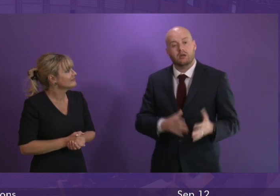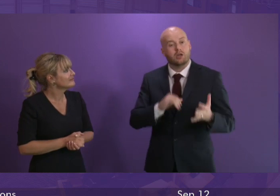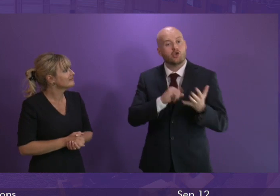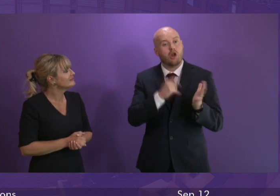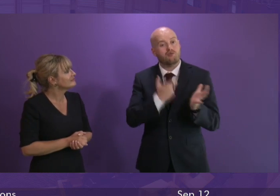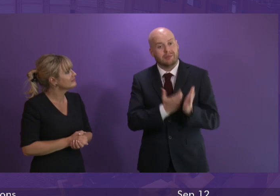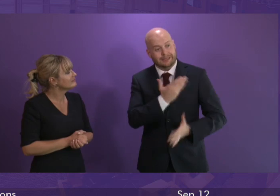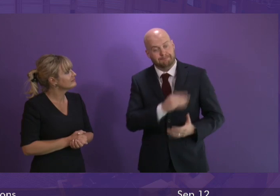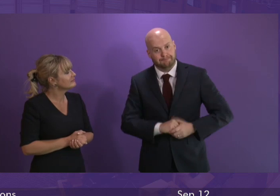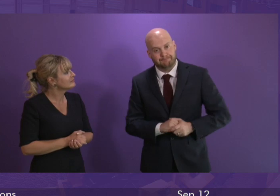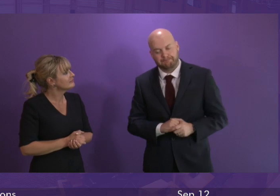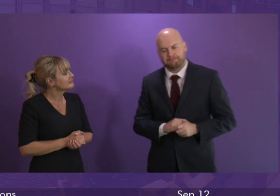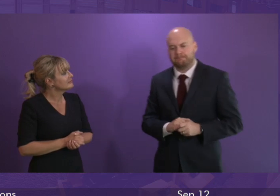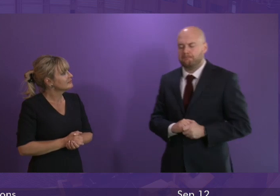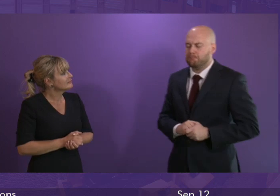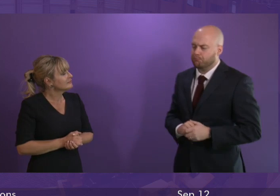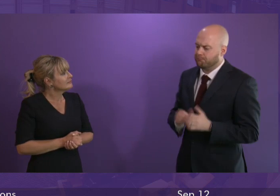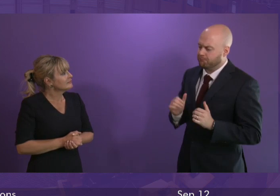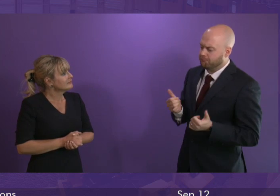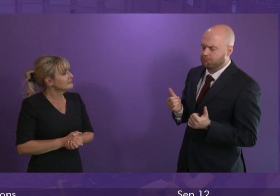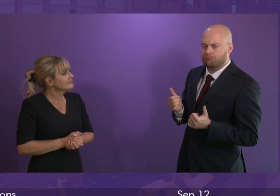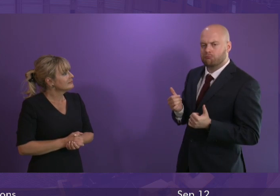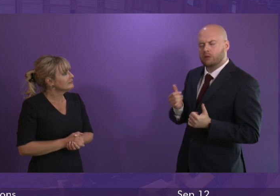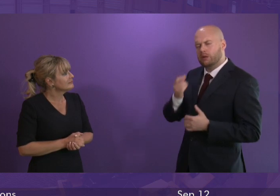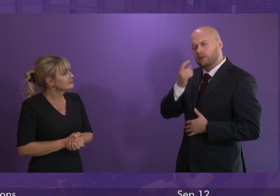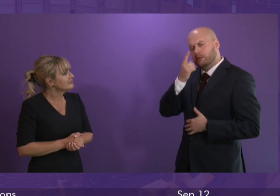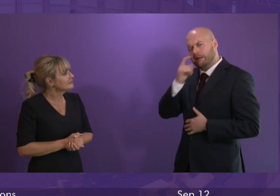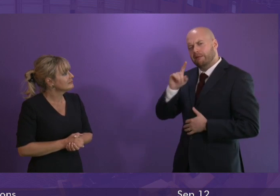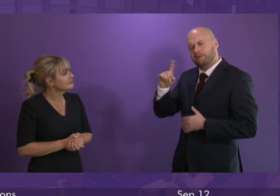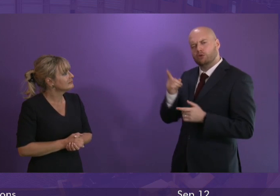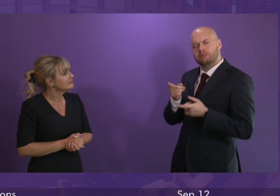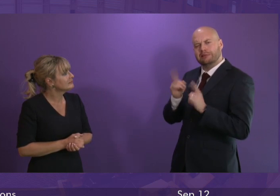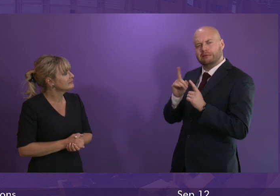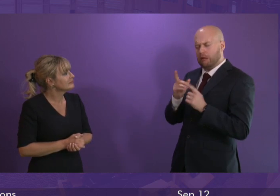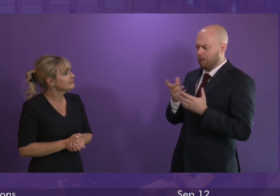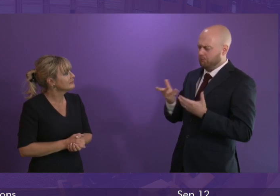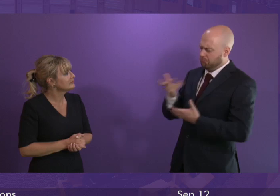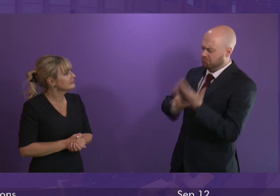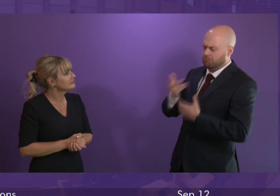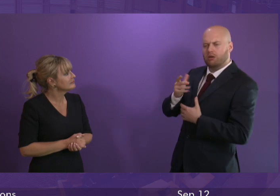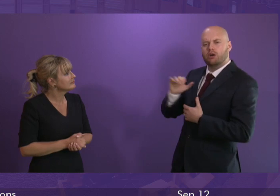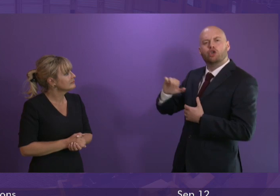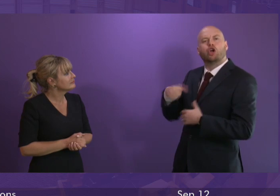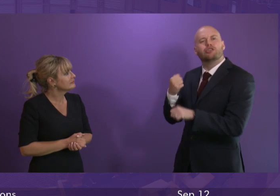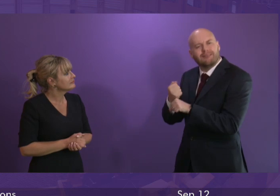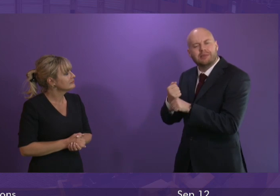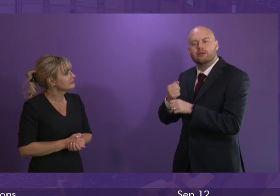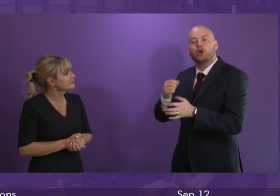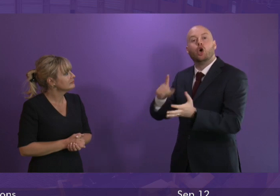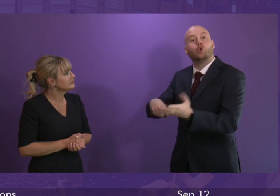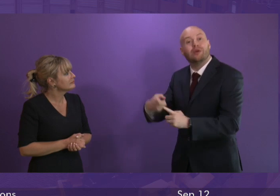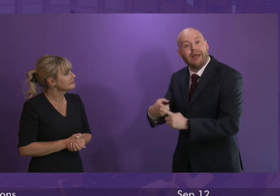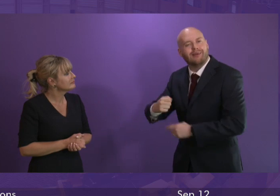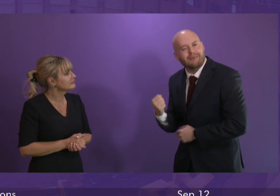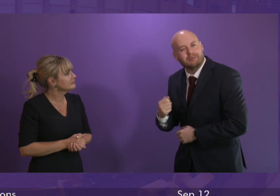on those new approaches can the first minister say what communication the Scottish government has had with the UK government on